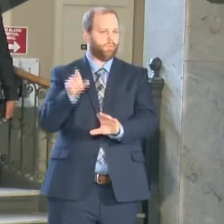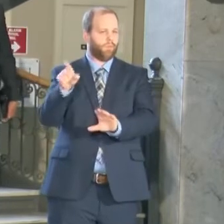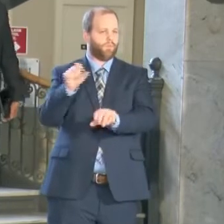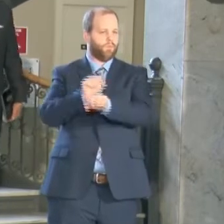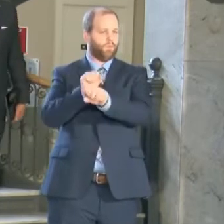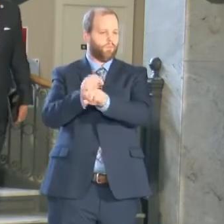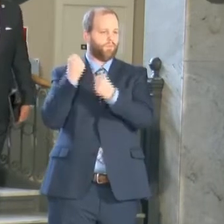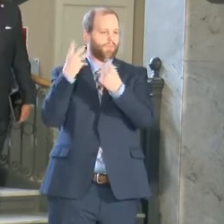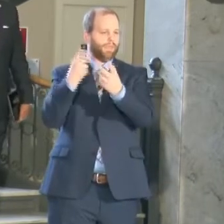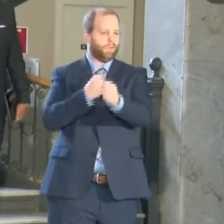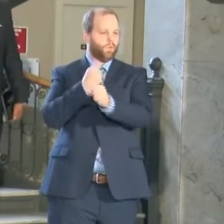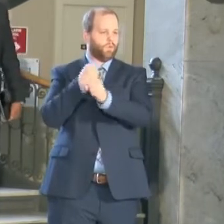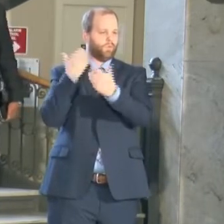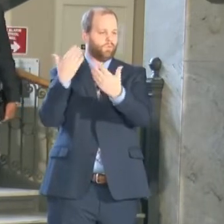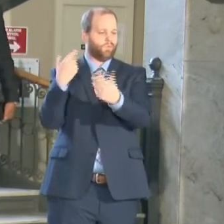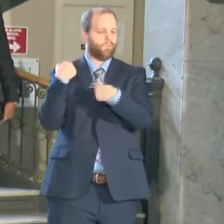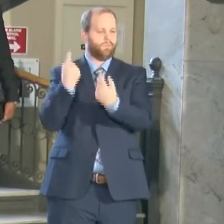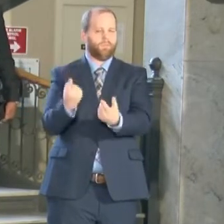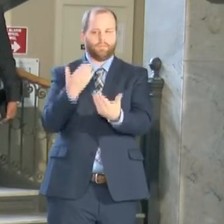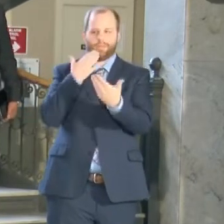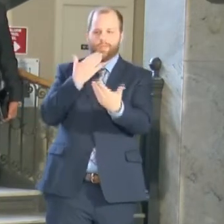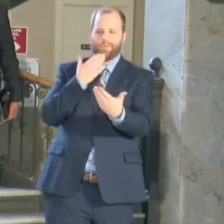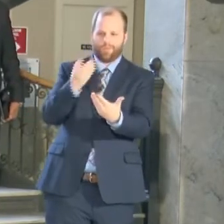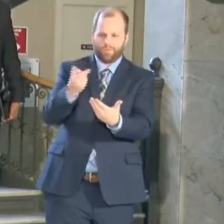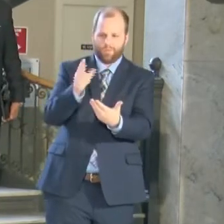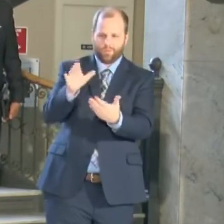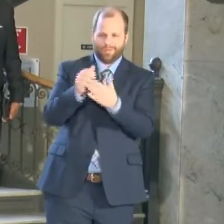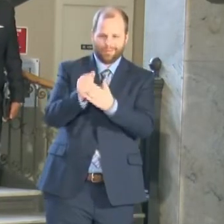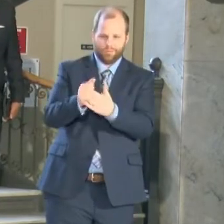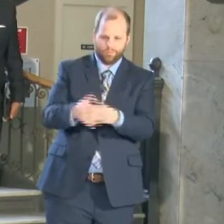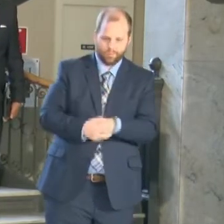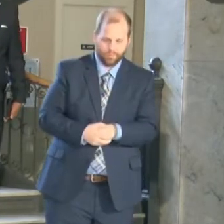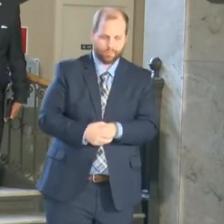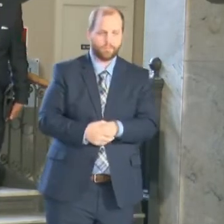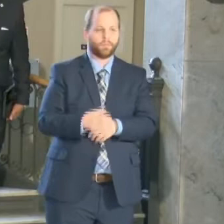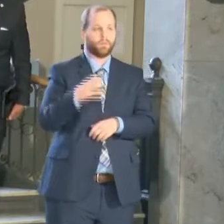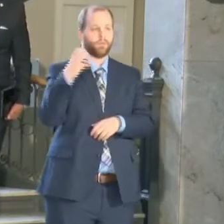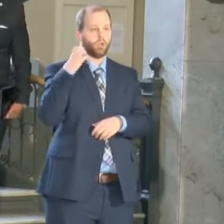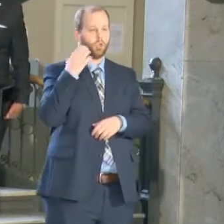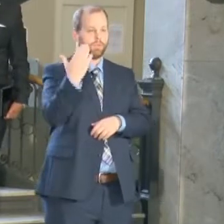we want to share our appreciation to the two of you and your leadership. Chief Humphrey.